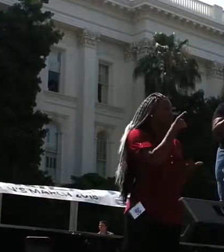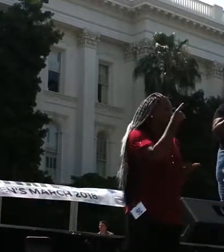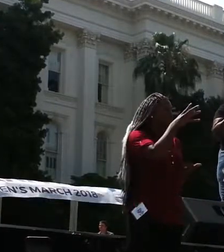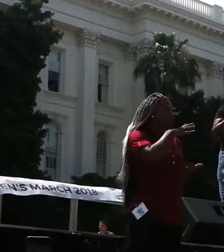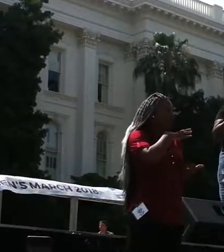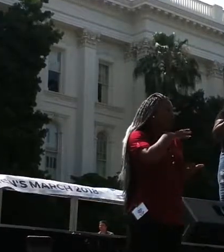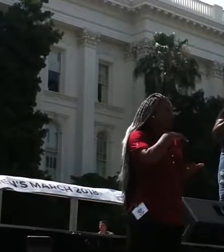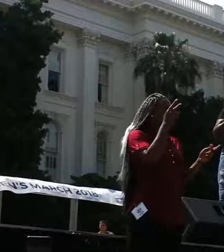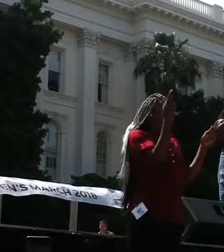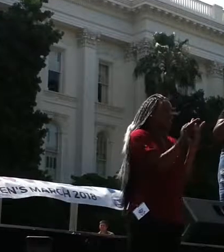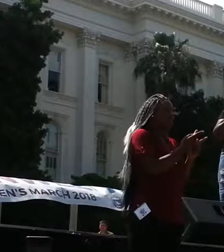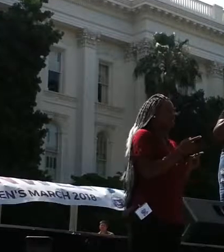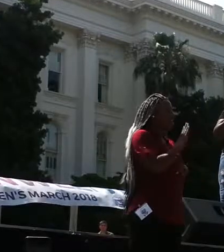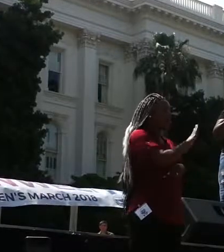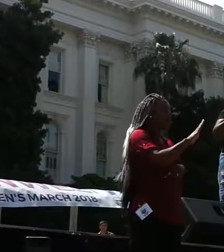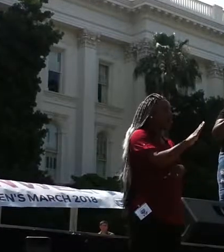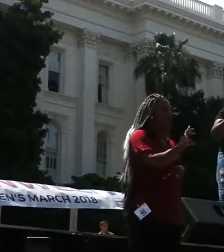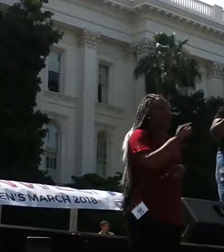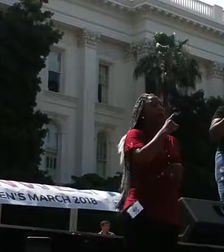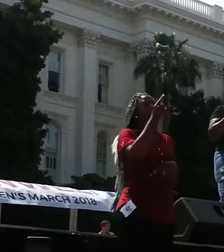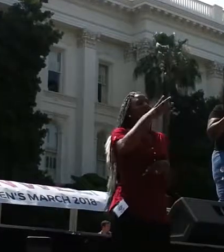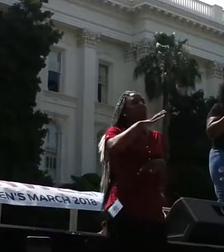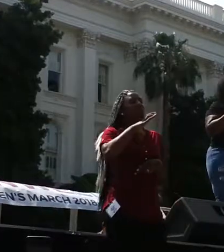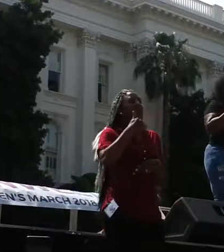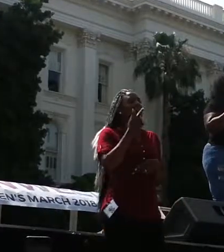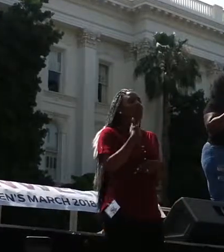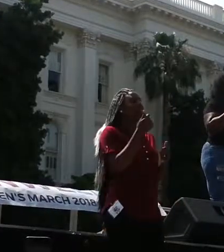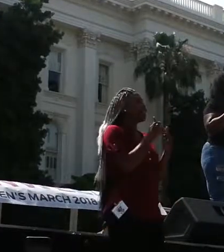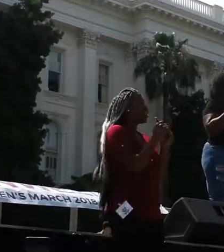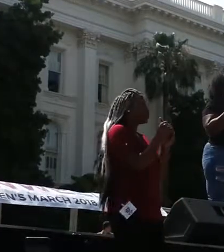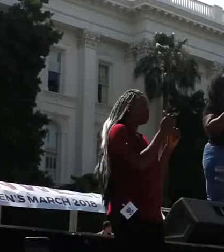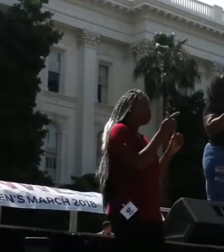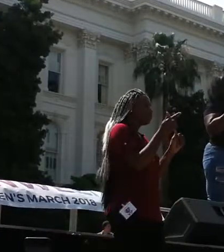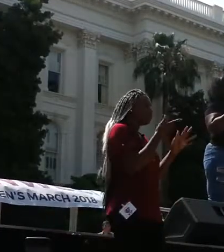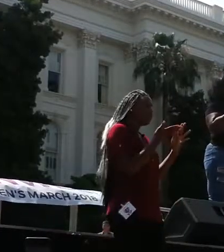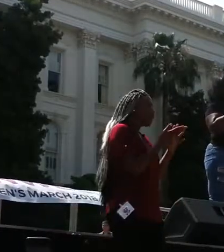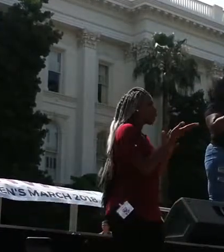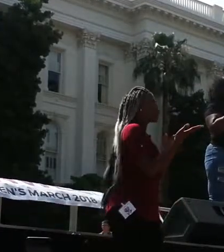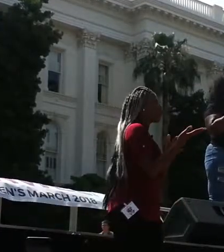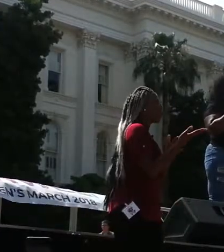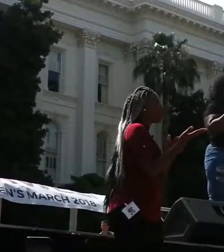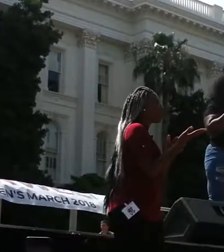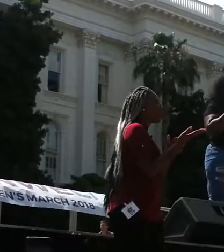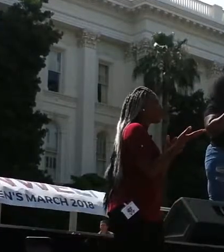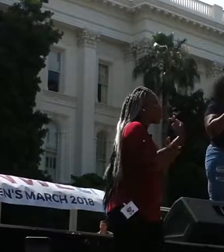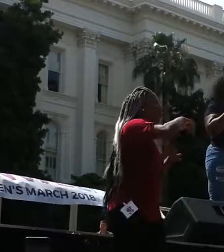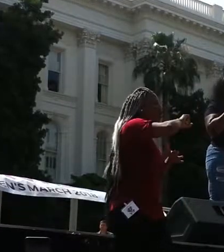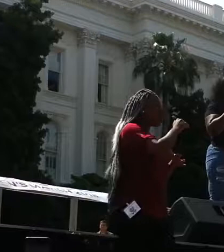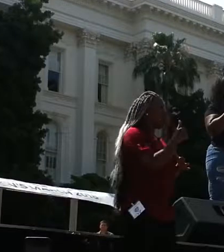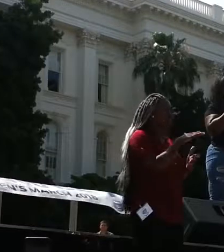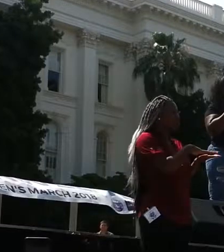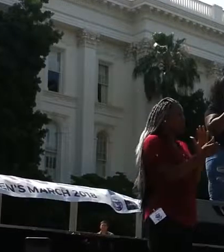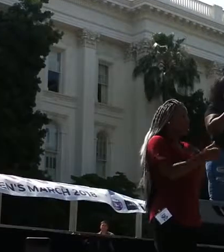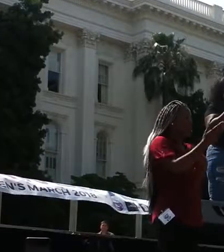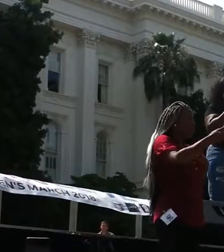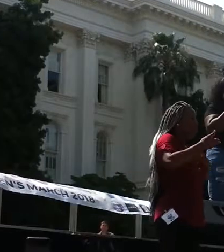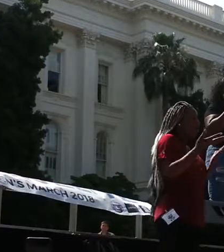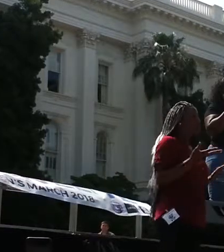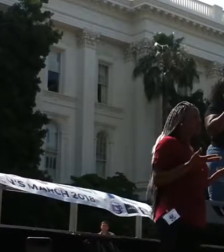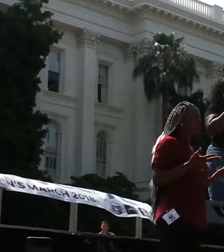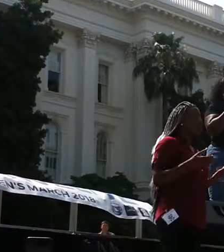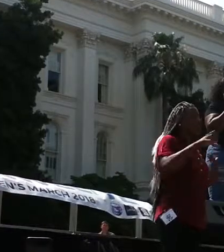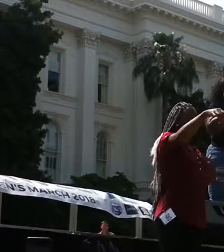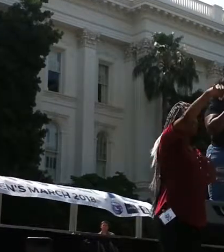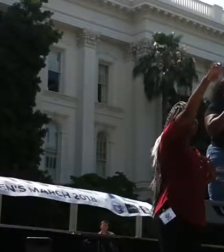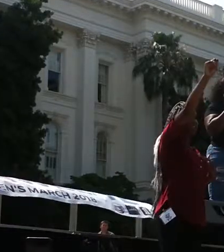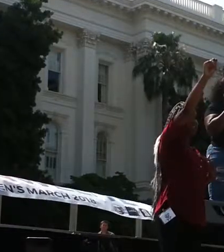of no way, a black woman who has magically created space for all of us to be welcomed in our difference, yes, a black